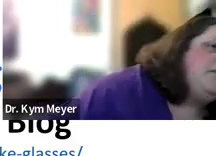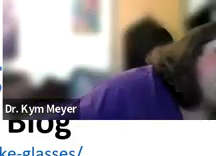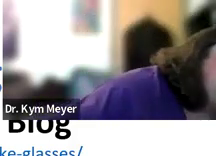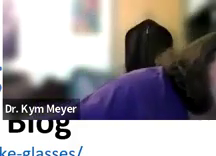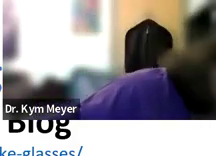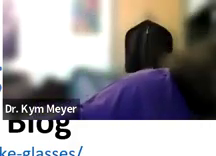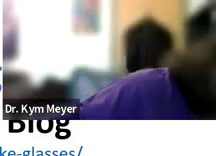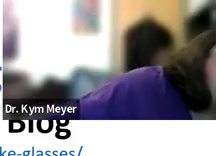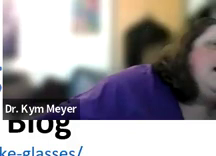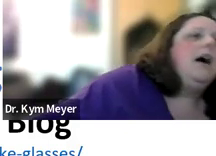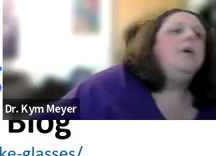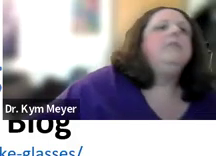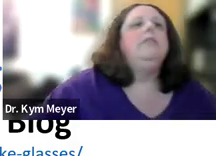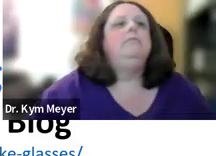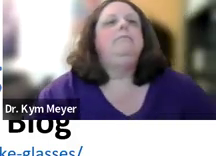I always have to look and see.